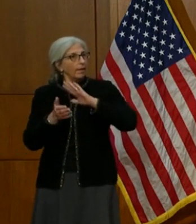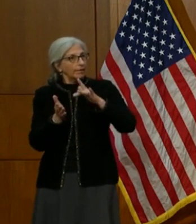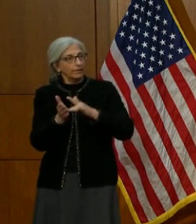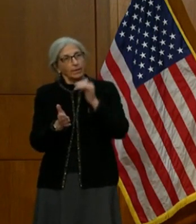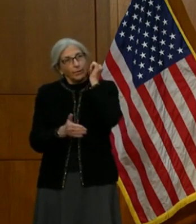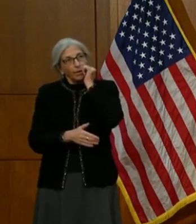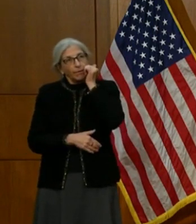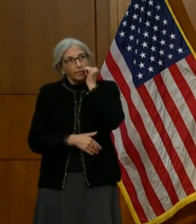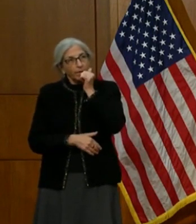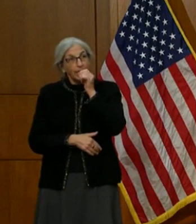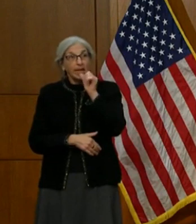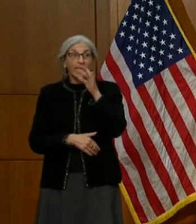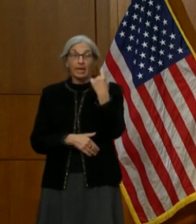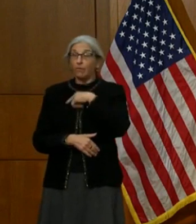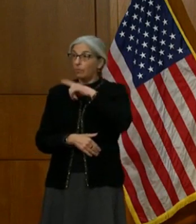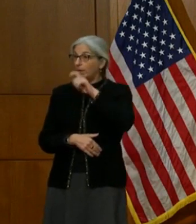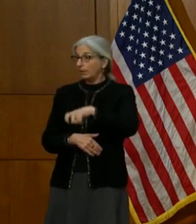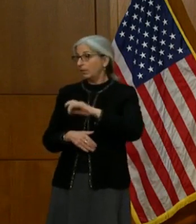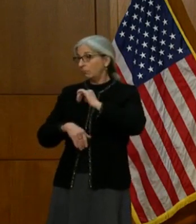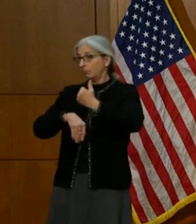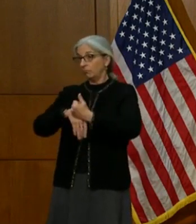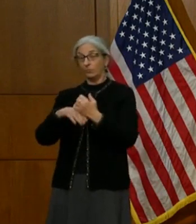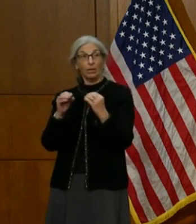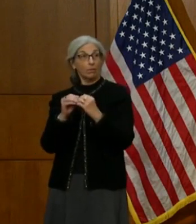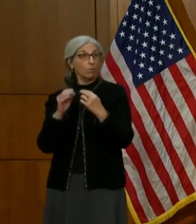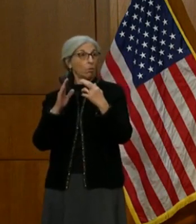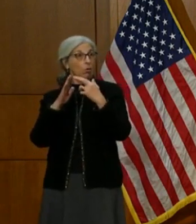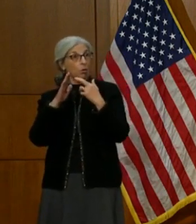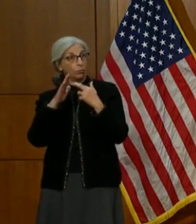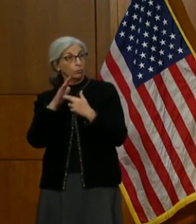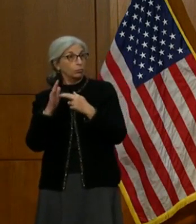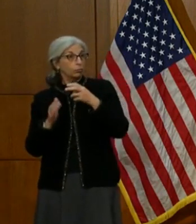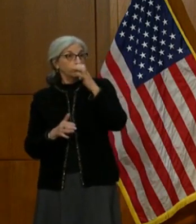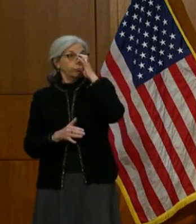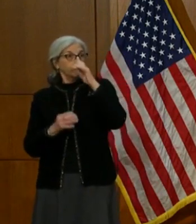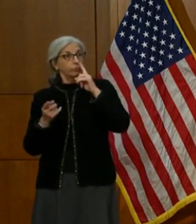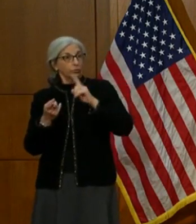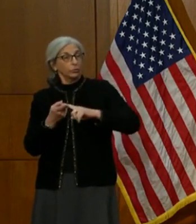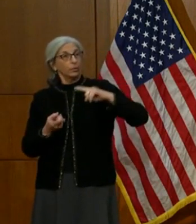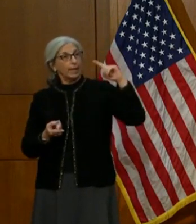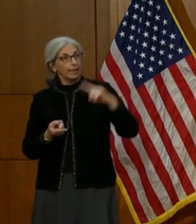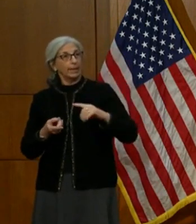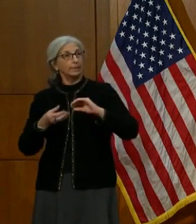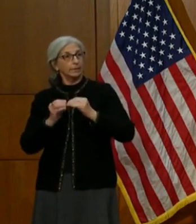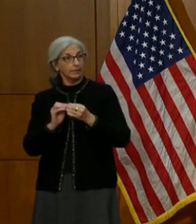measures to mitigate these numbers, all options on the table, and we will certainly do that.